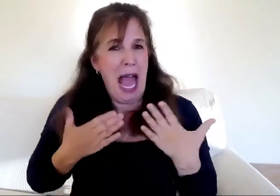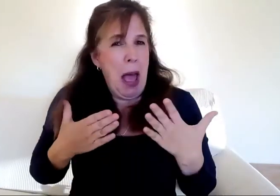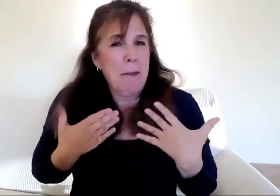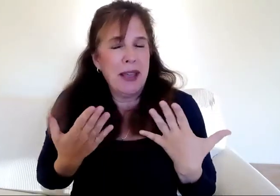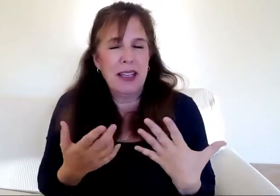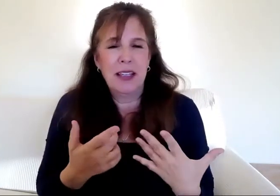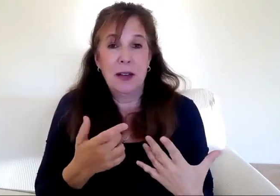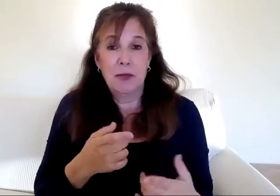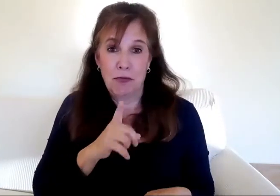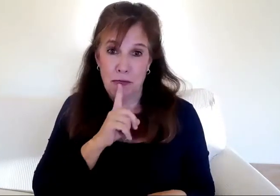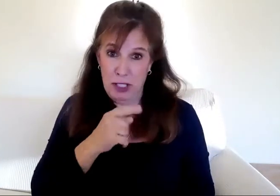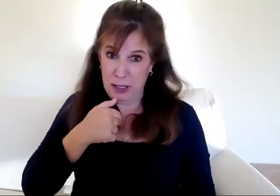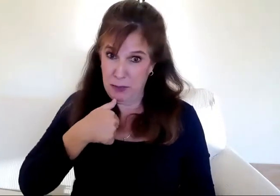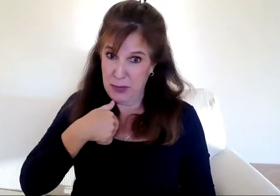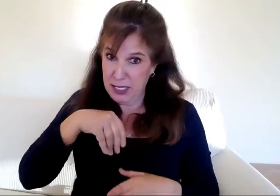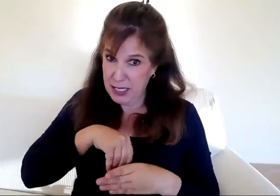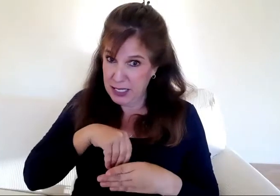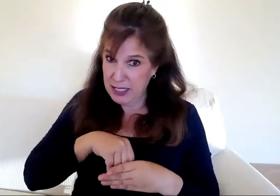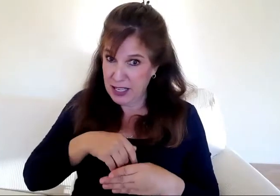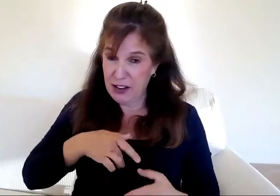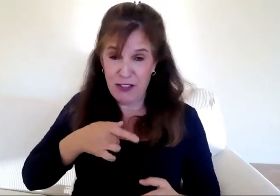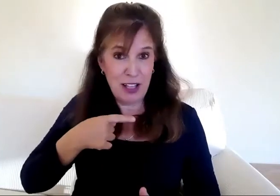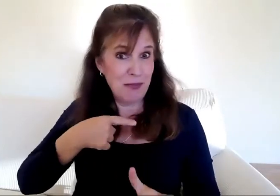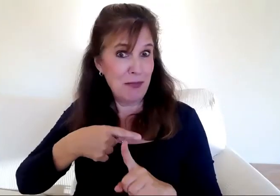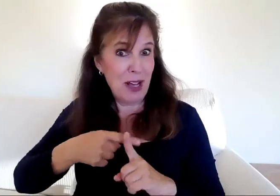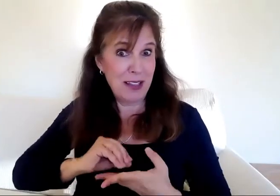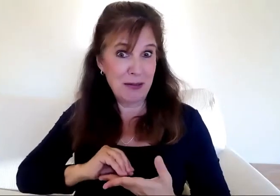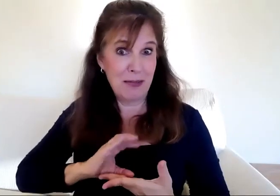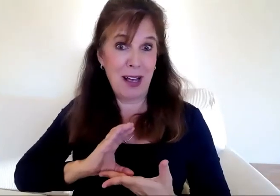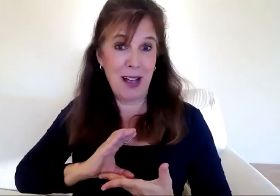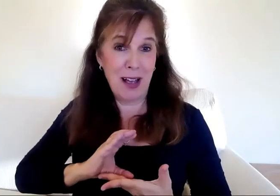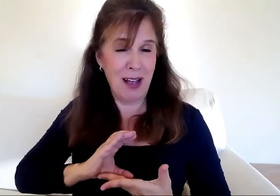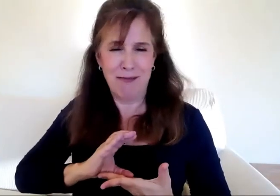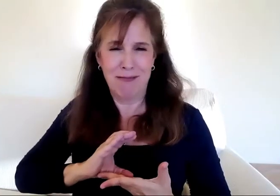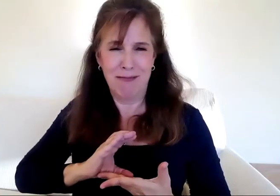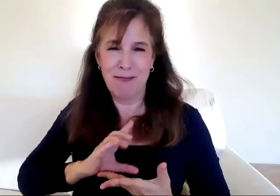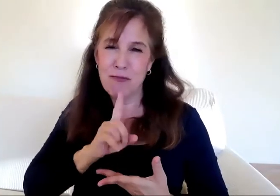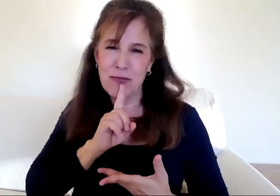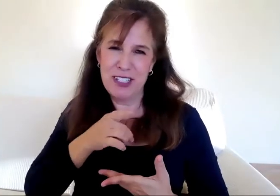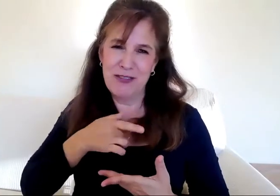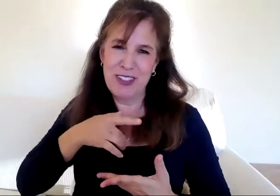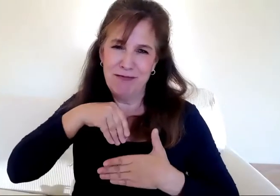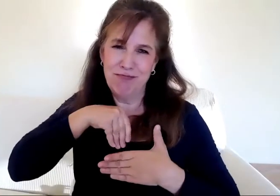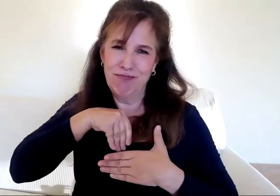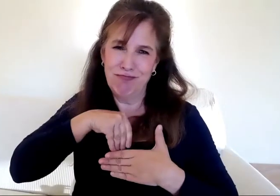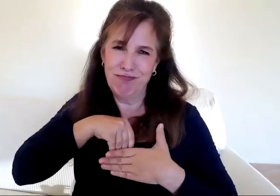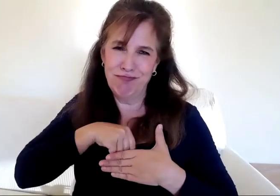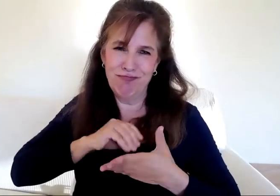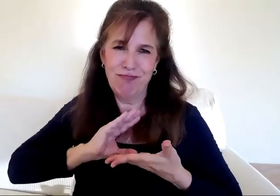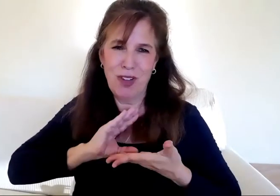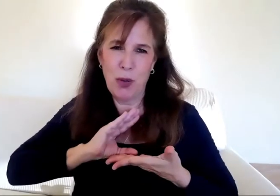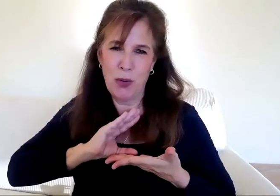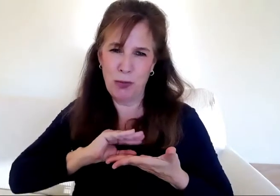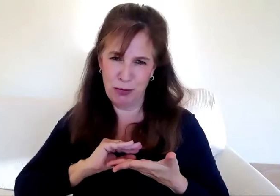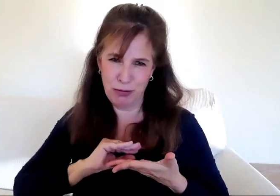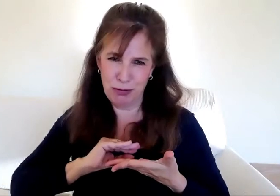Better to disassociate from this heritage that had such unthinkable history. And those